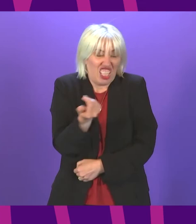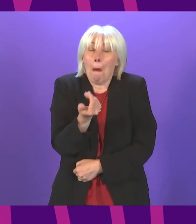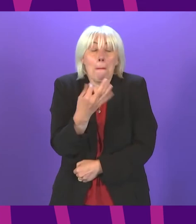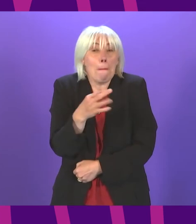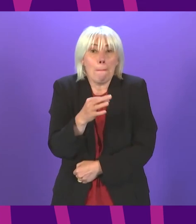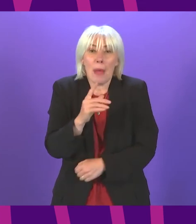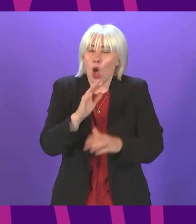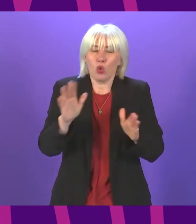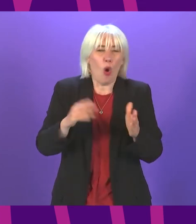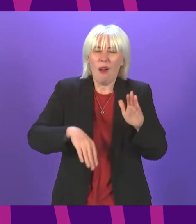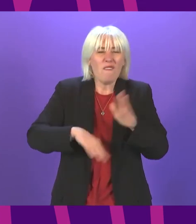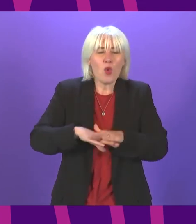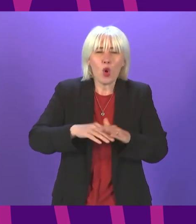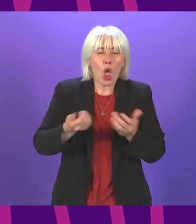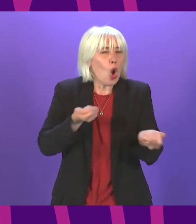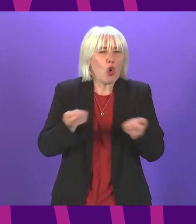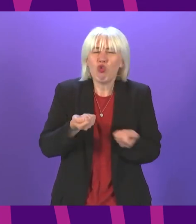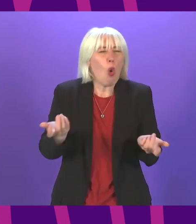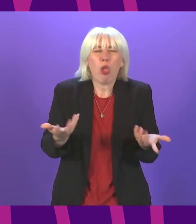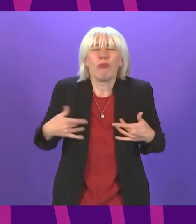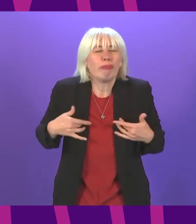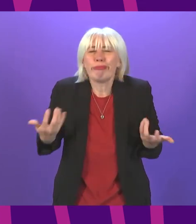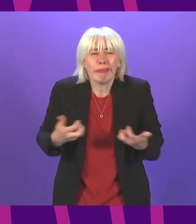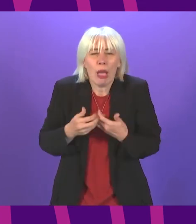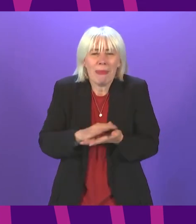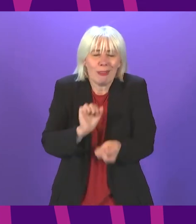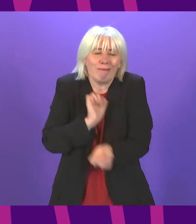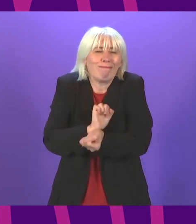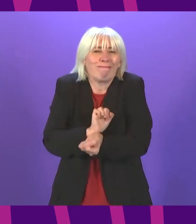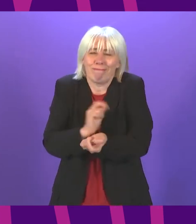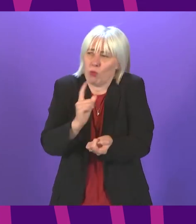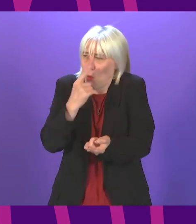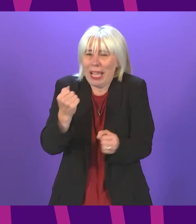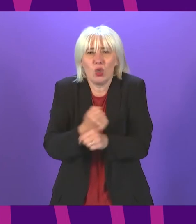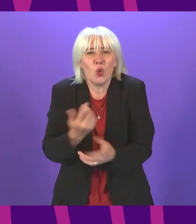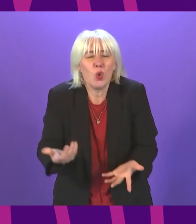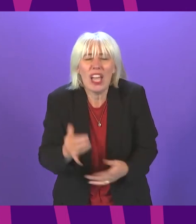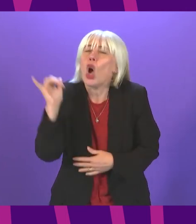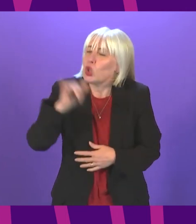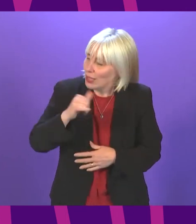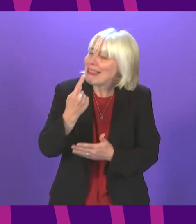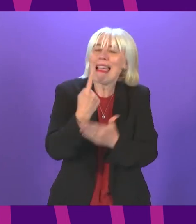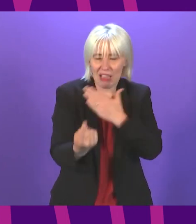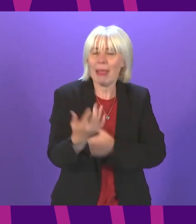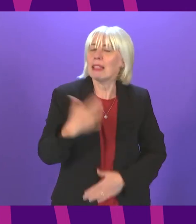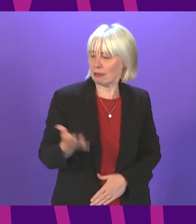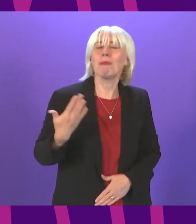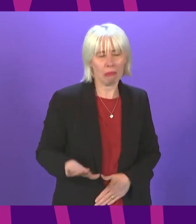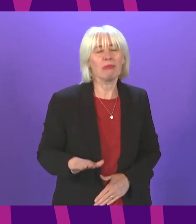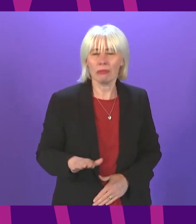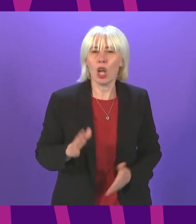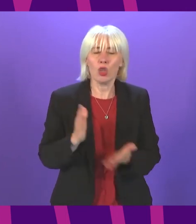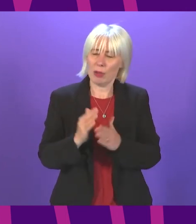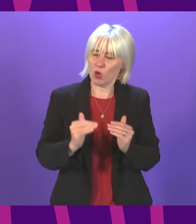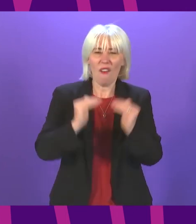without full control over these this parliament is restricted in what we can do so yes independence is required to deliver